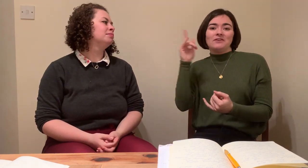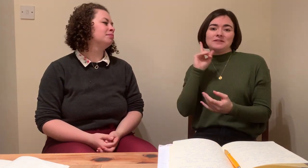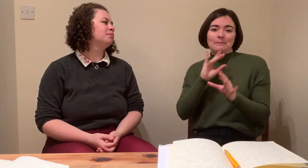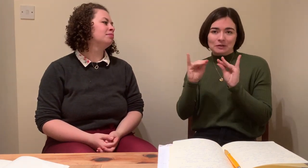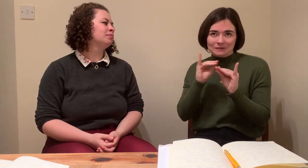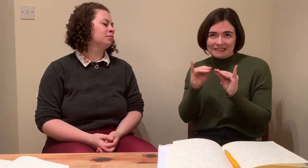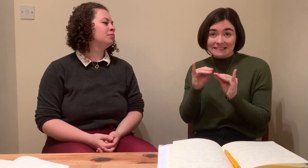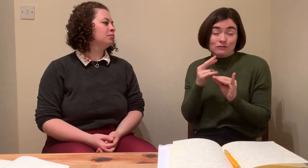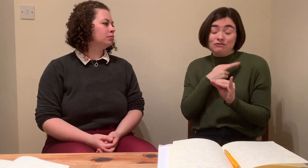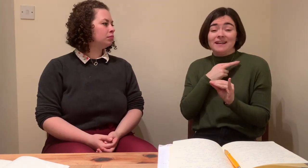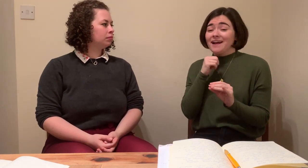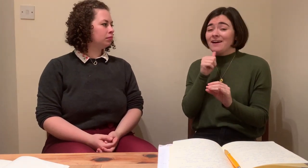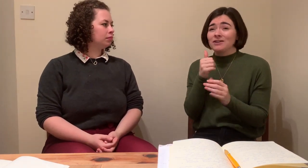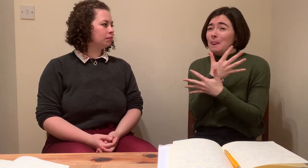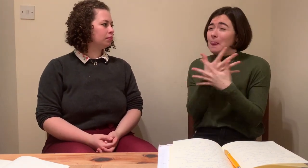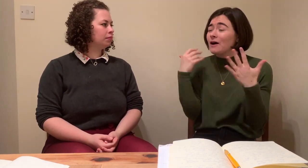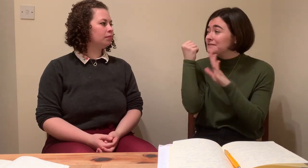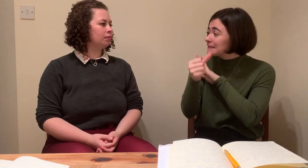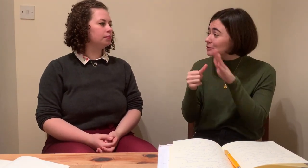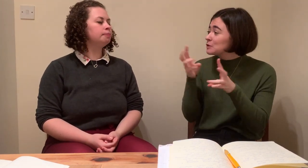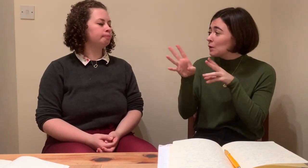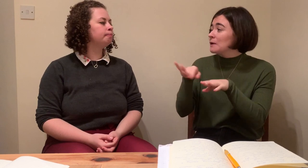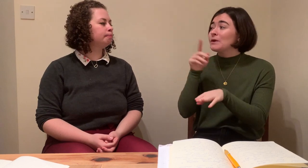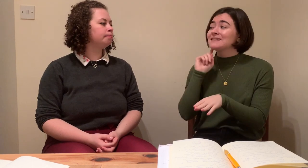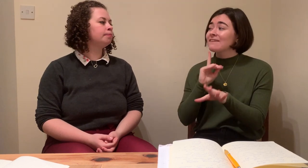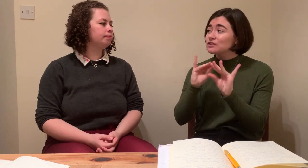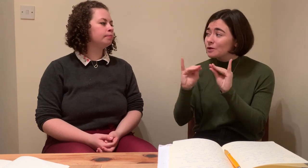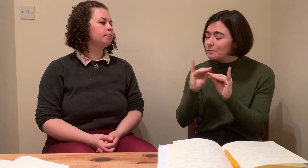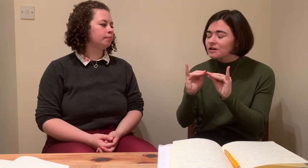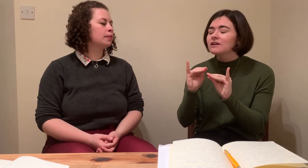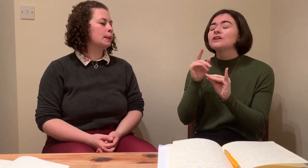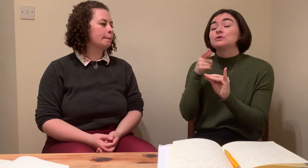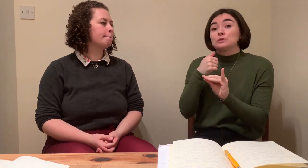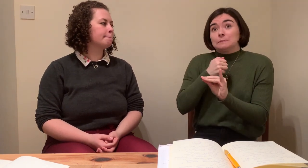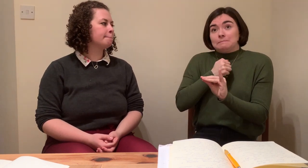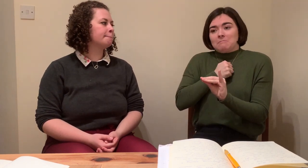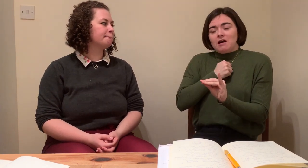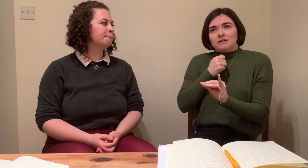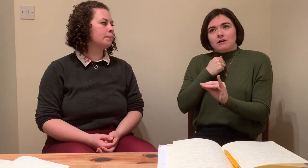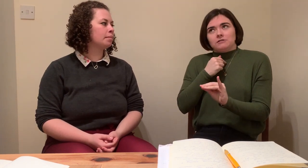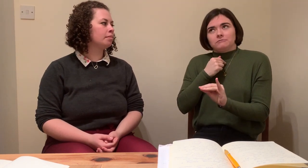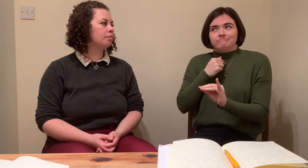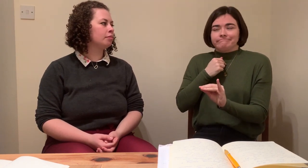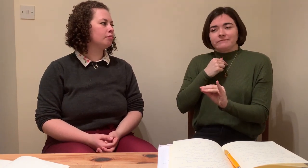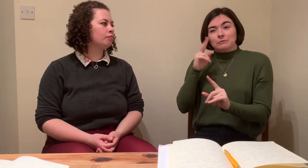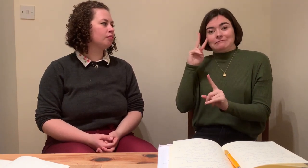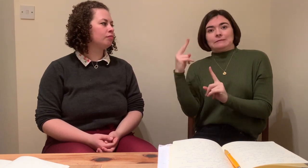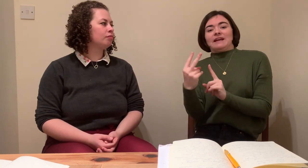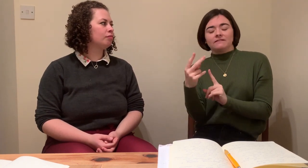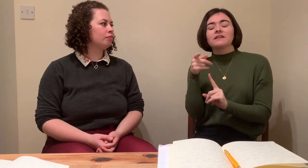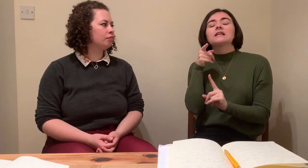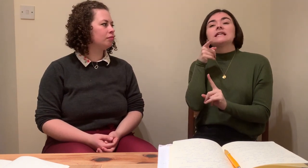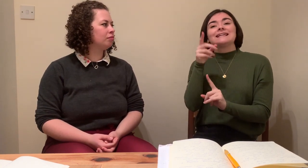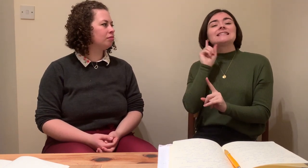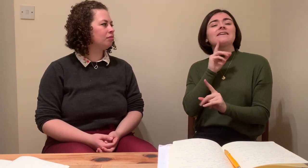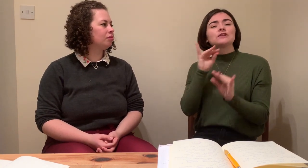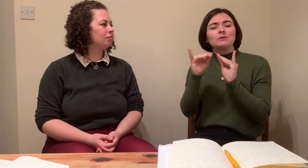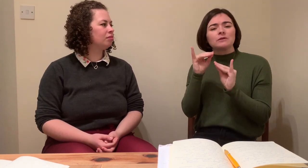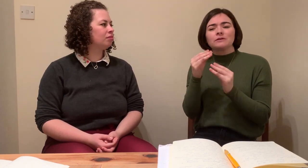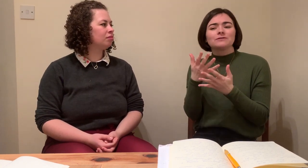those skills necessarily as a hearing interpreter. I don't have that life experience of growing up deaf, whereas a deaf interpreter has that. That's innate to them, and